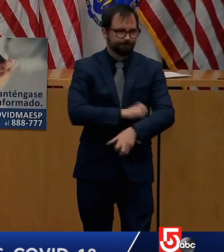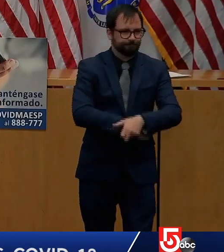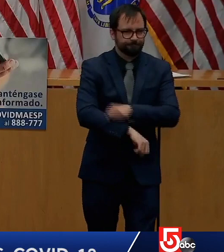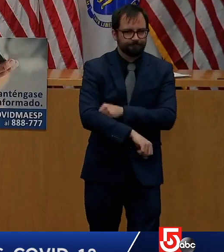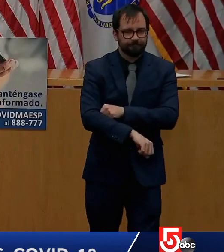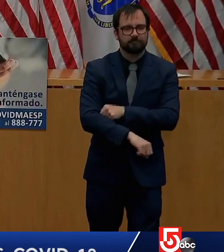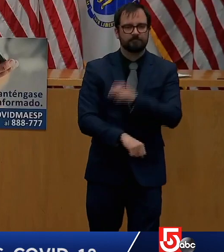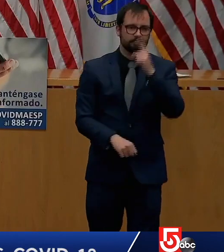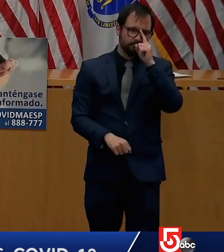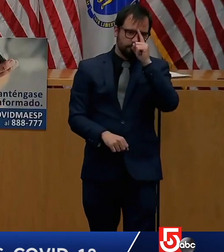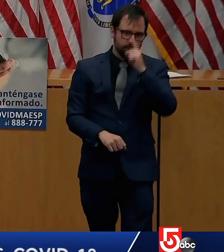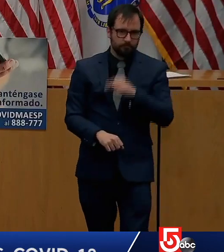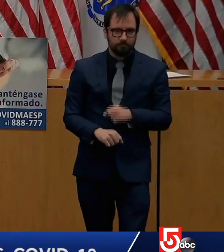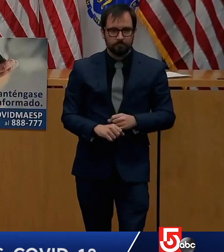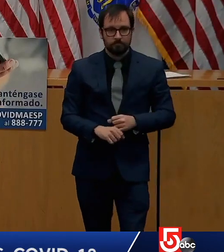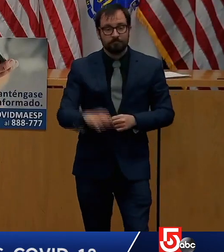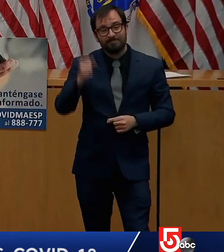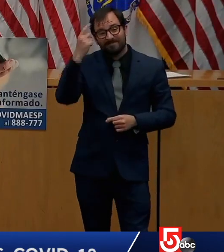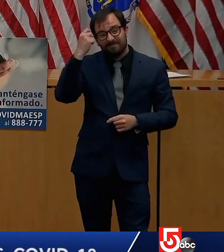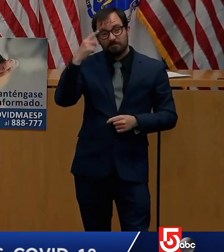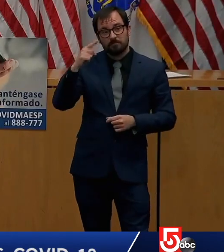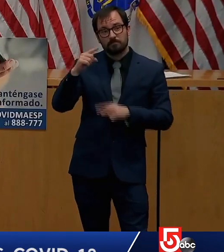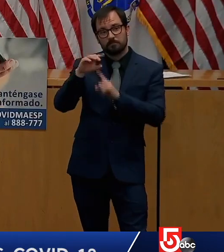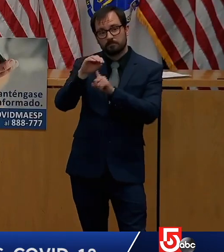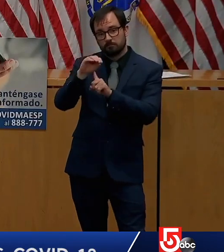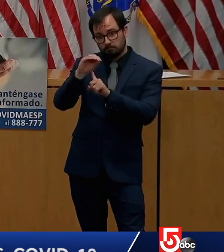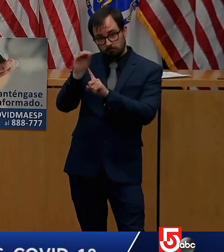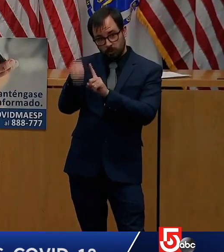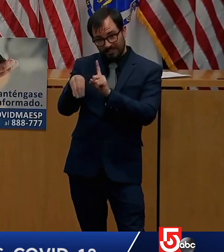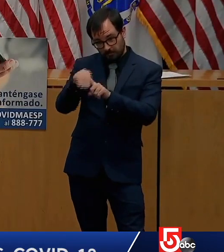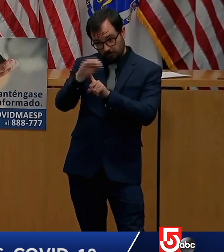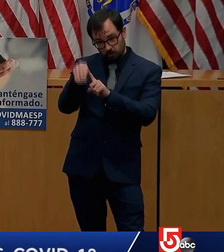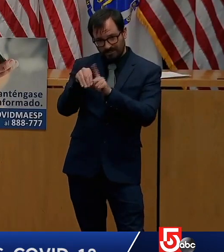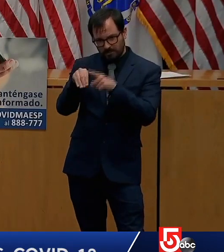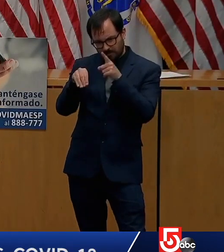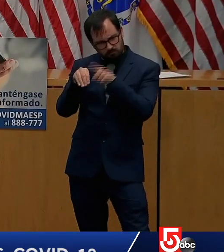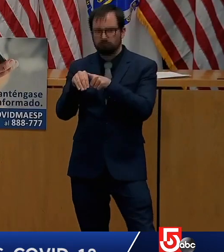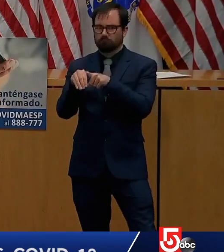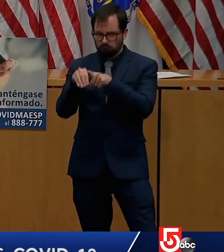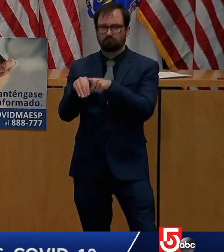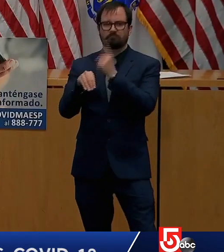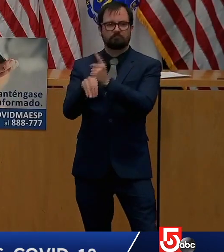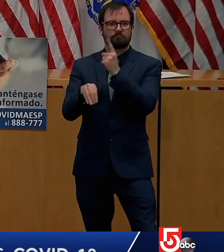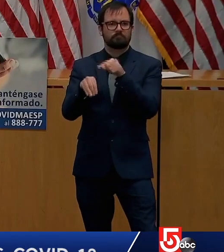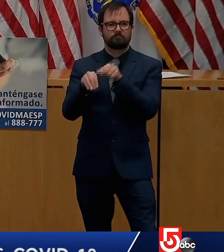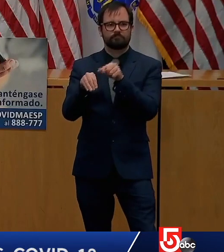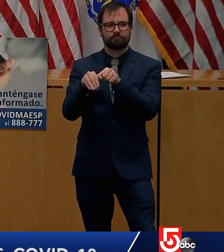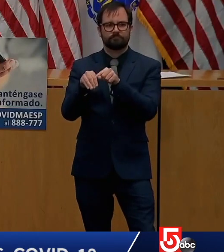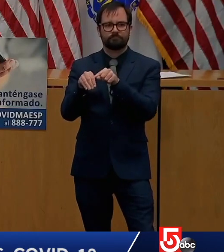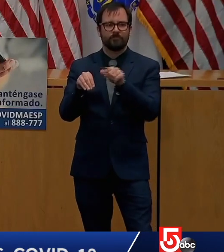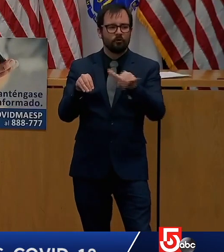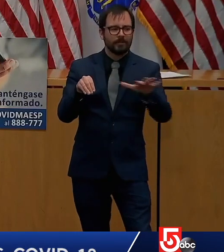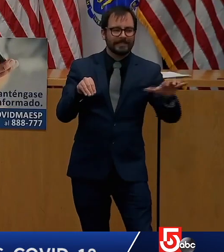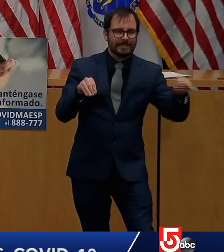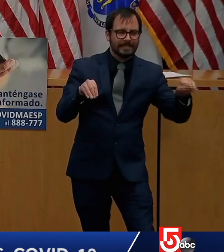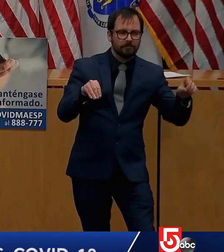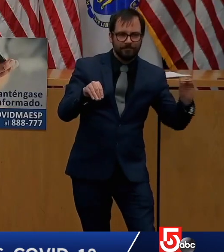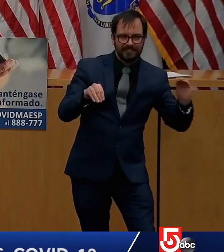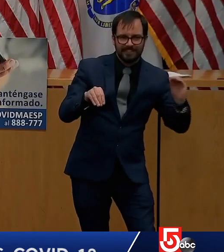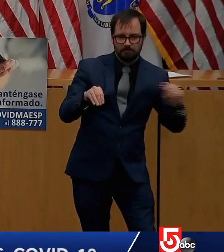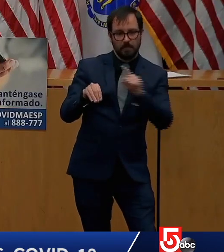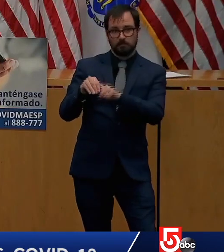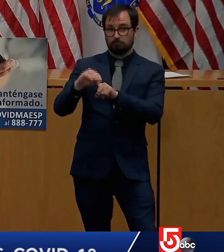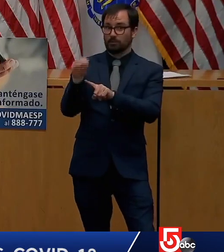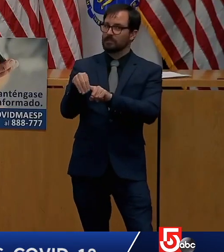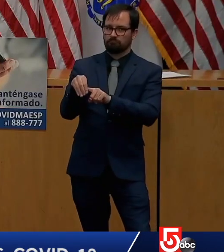And the death was literally, just didn't get pulled into today's report. And you should see all of those, the things that I think that Bruce raised, you